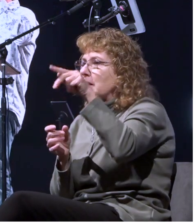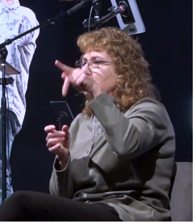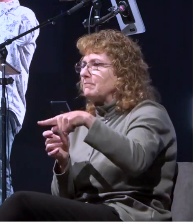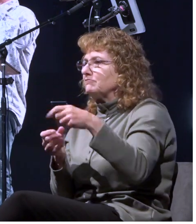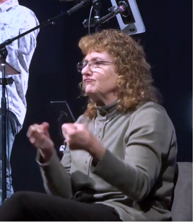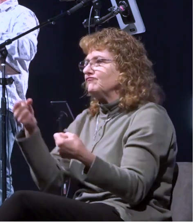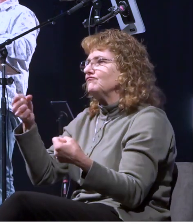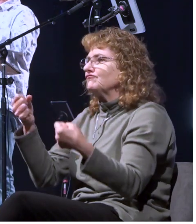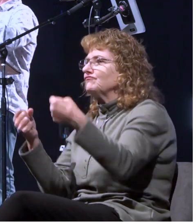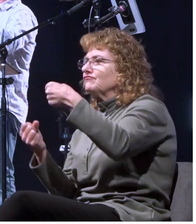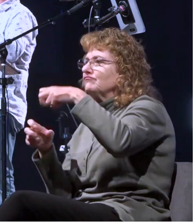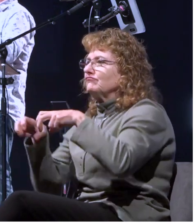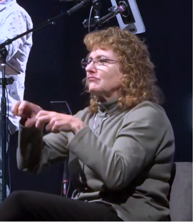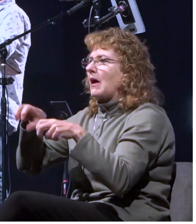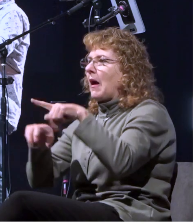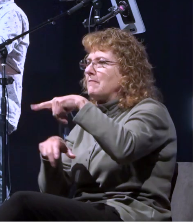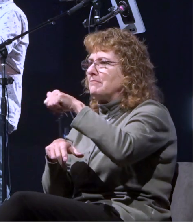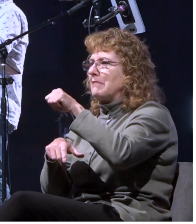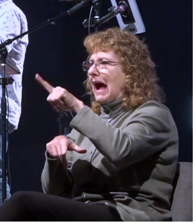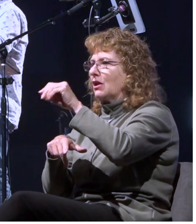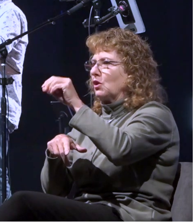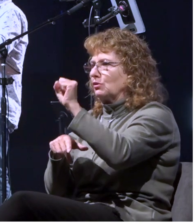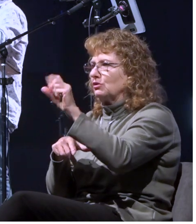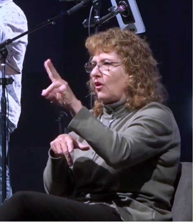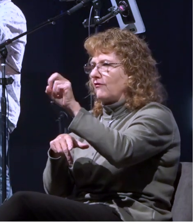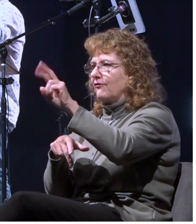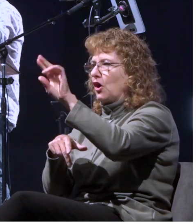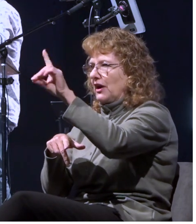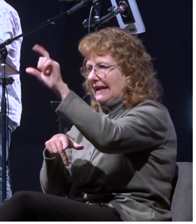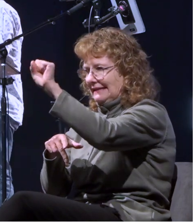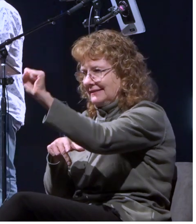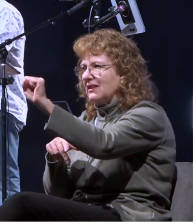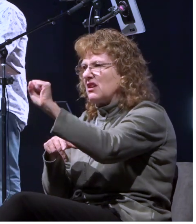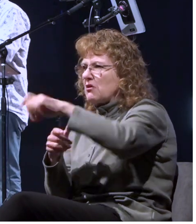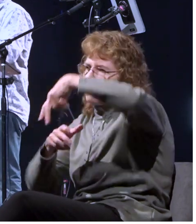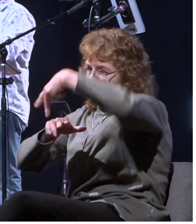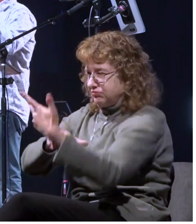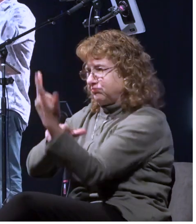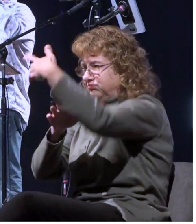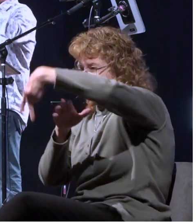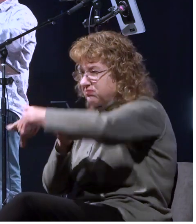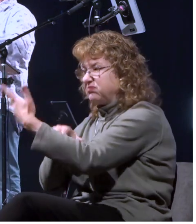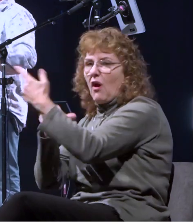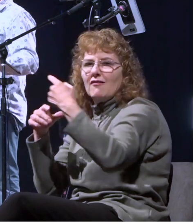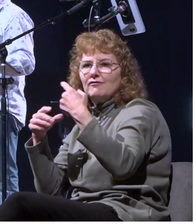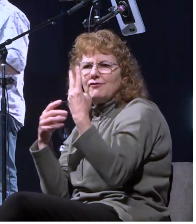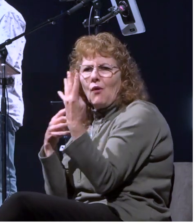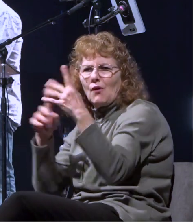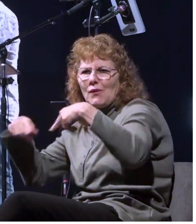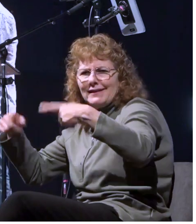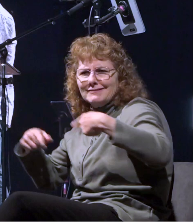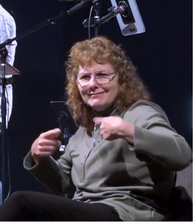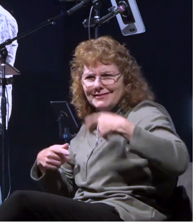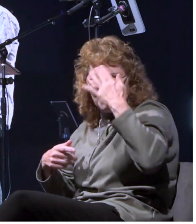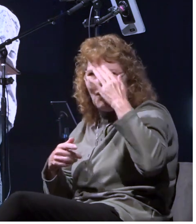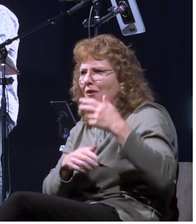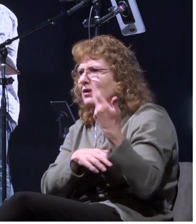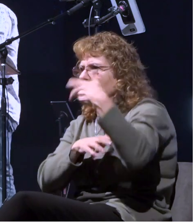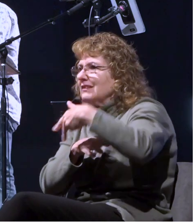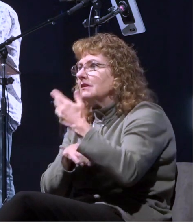were we were four wheeling up there and uh and you read about pv in the news right now half of it's fallen down into the ocean portuguese band and